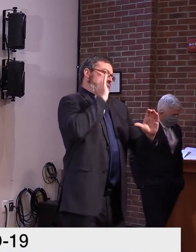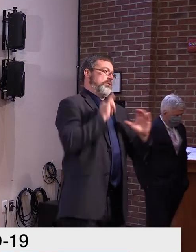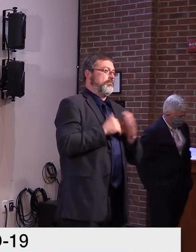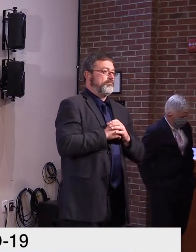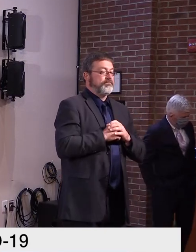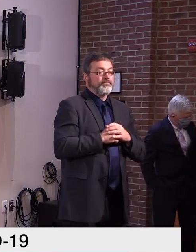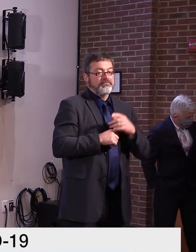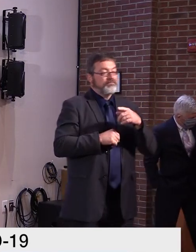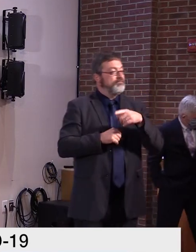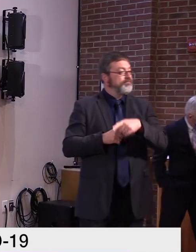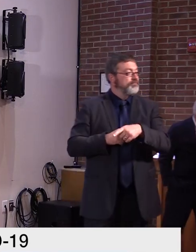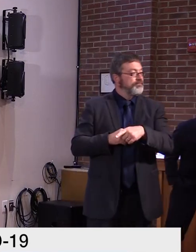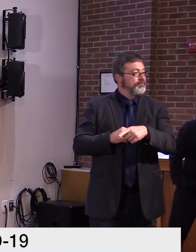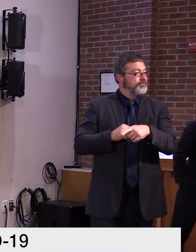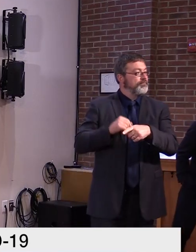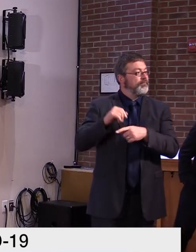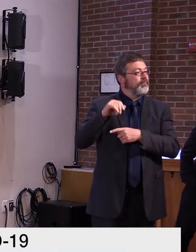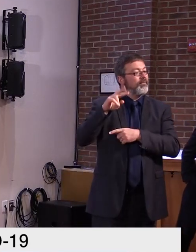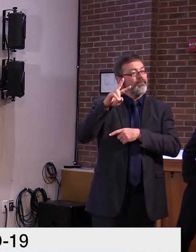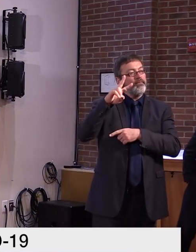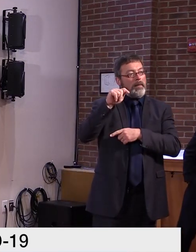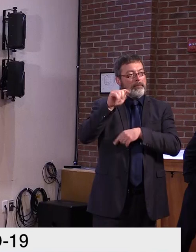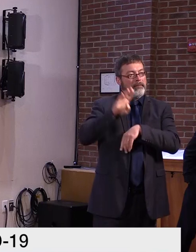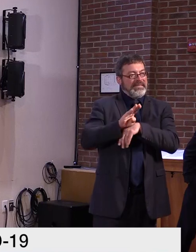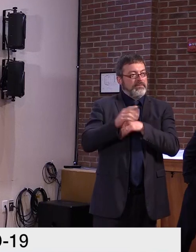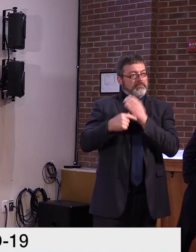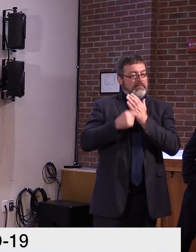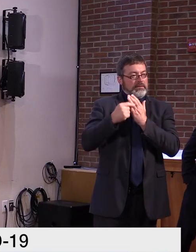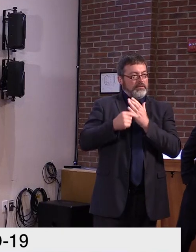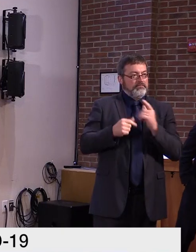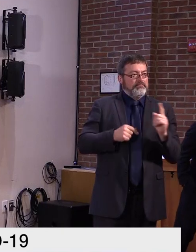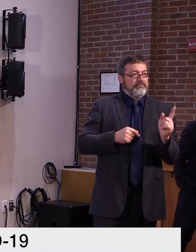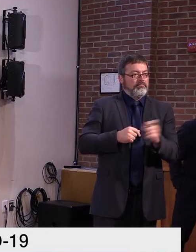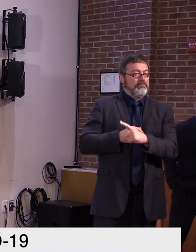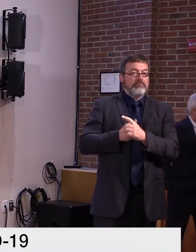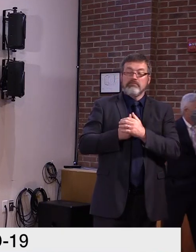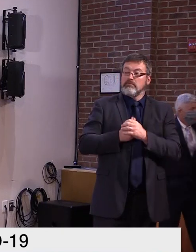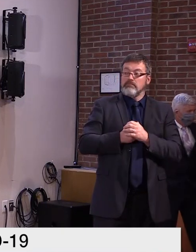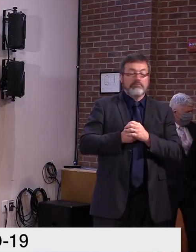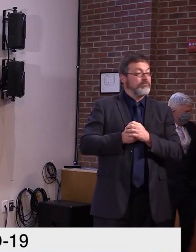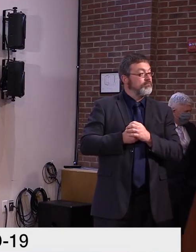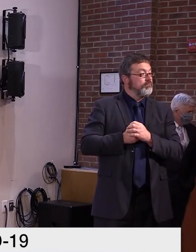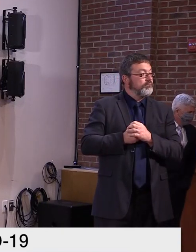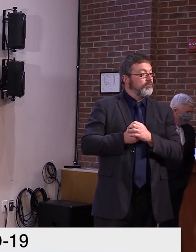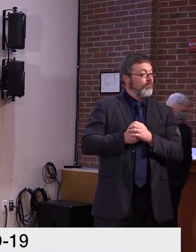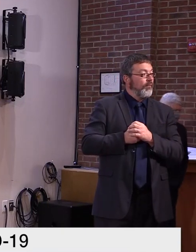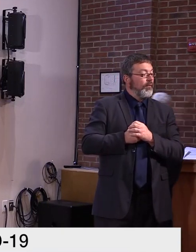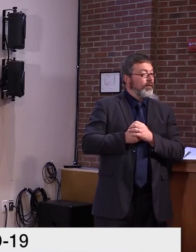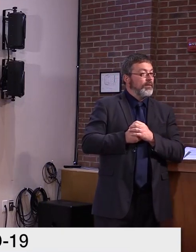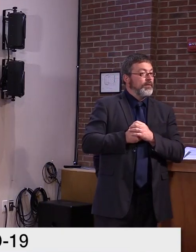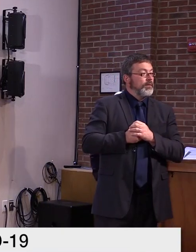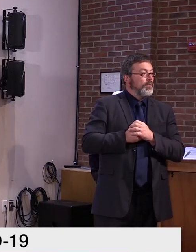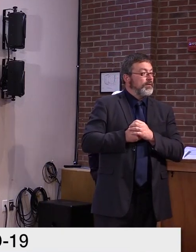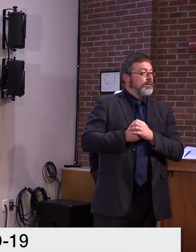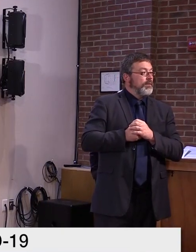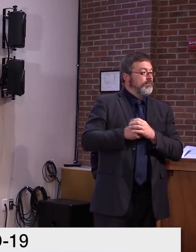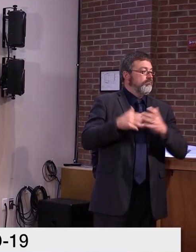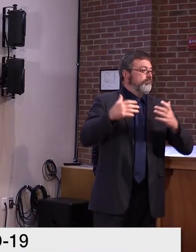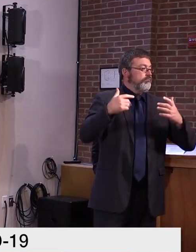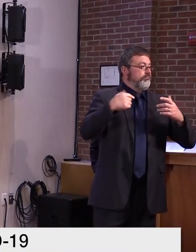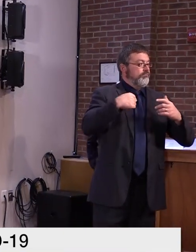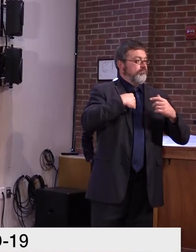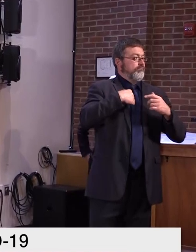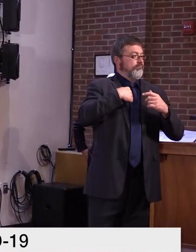Hi, Governor. want to go back to the House budget for a minute here. Uh, when I was looking to the details of the